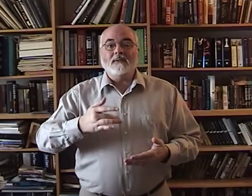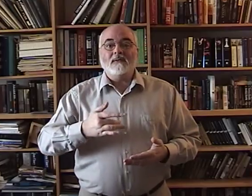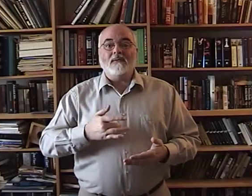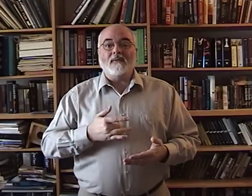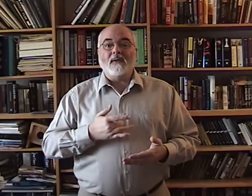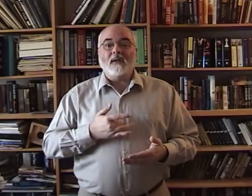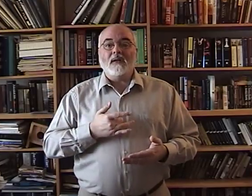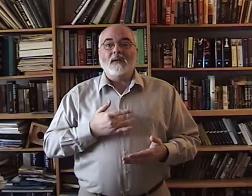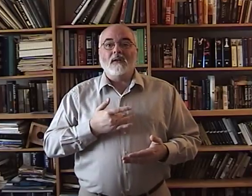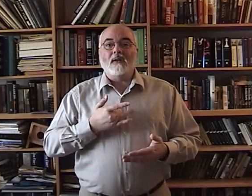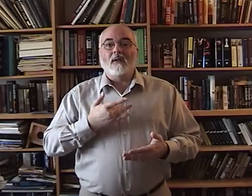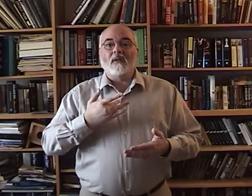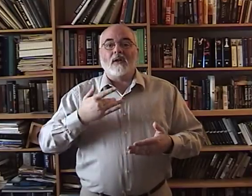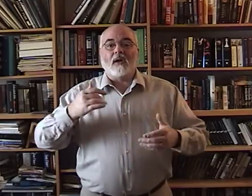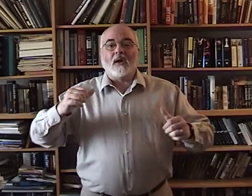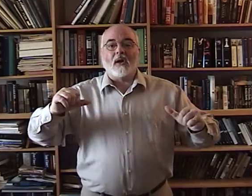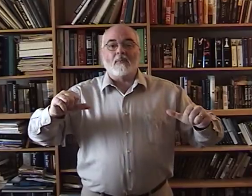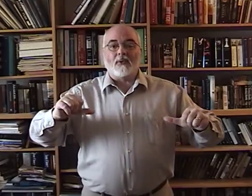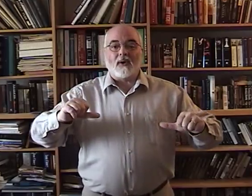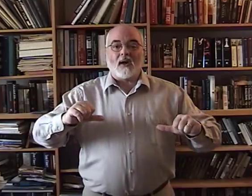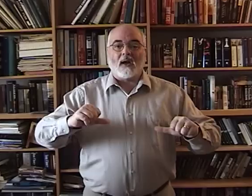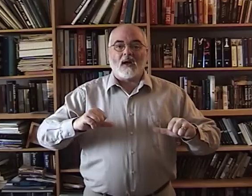feel the pride